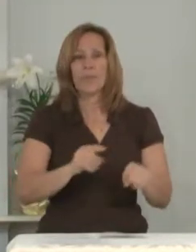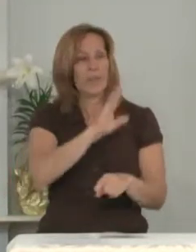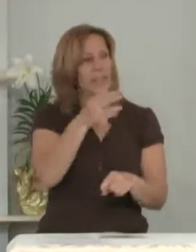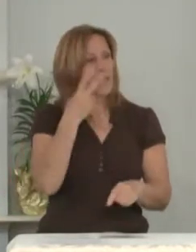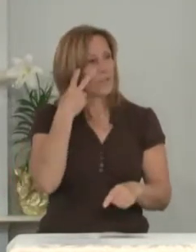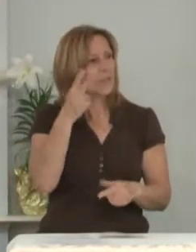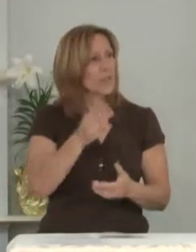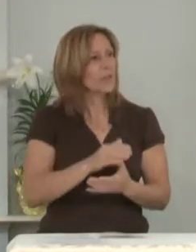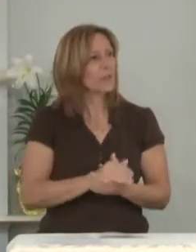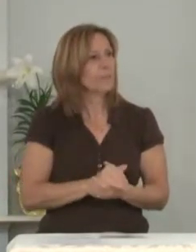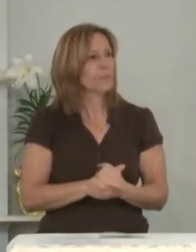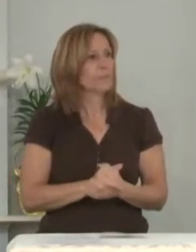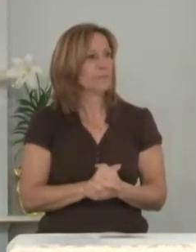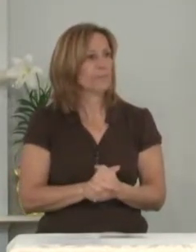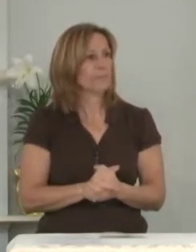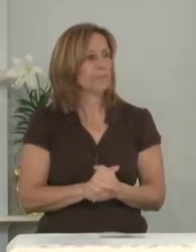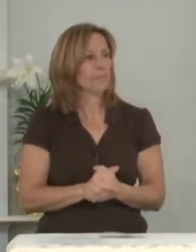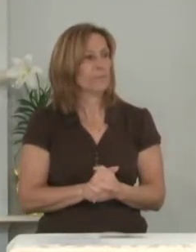he'd never seen him.